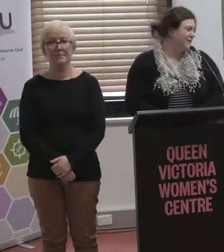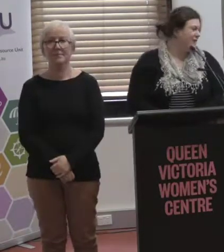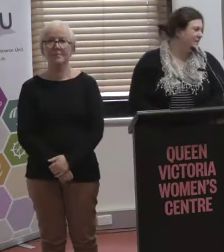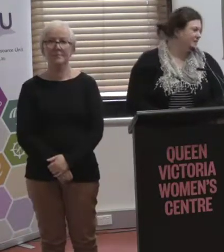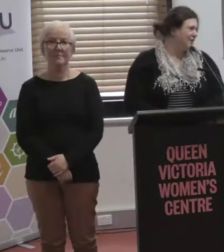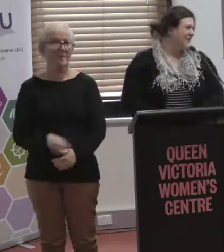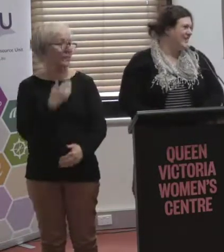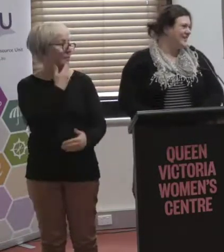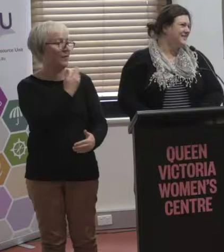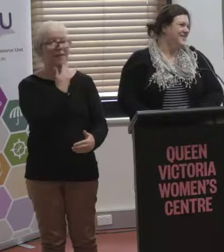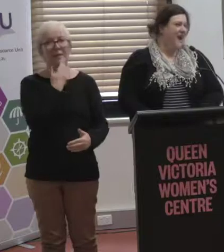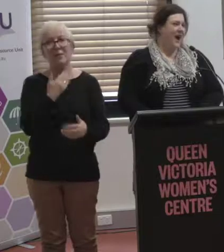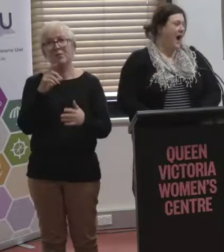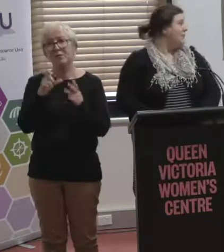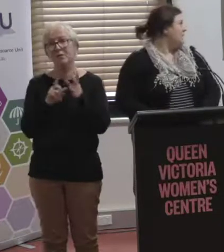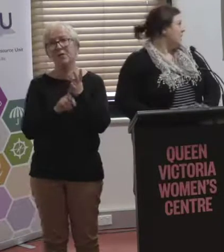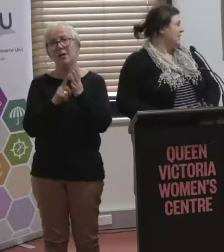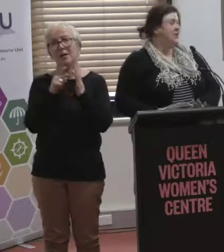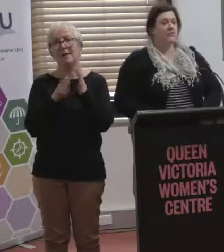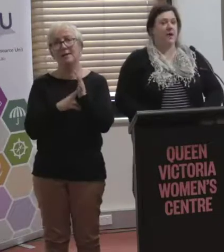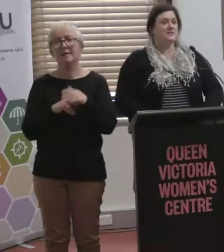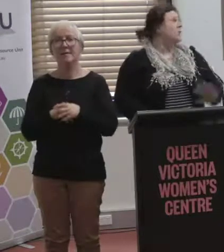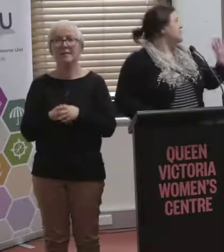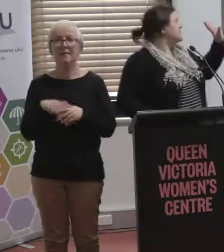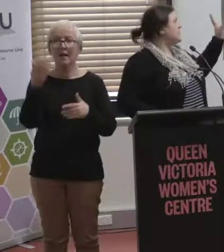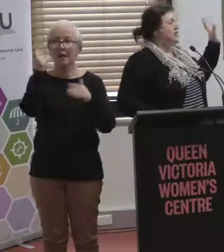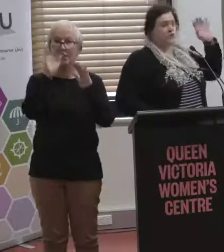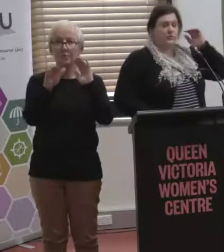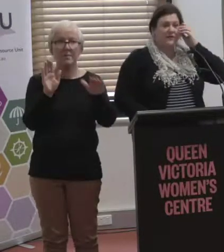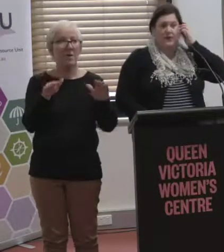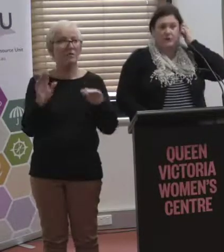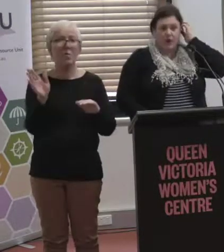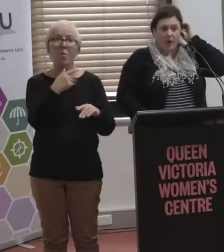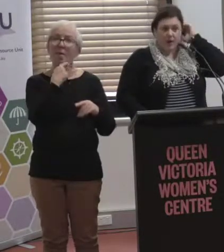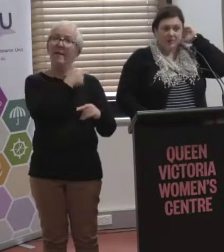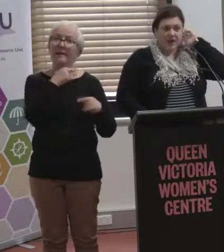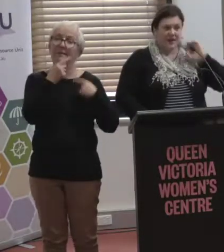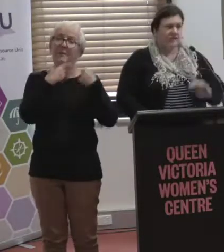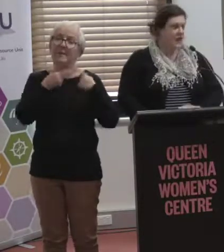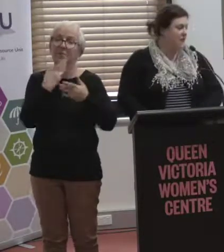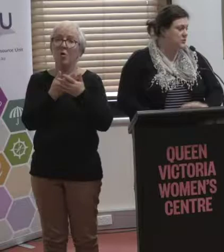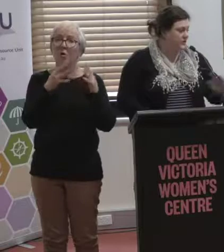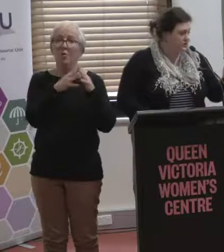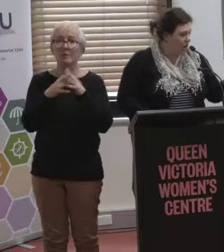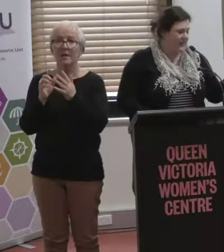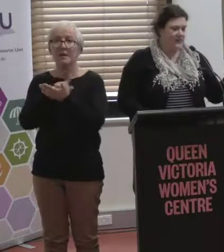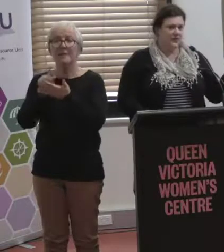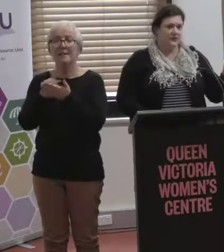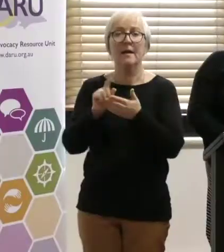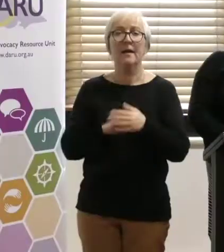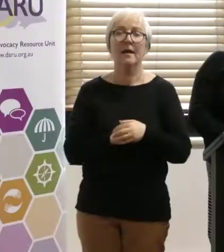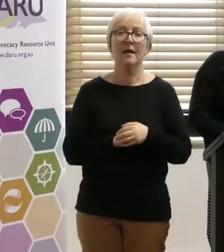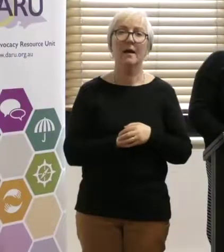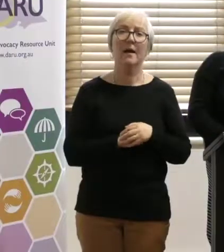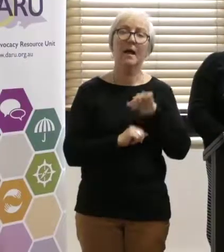Thank you very much, Colleen. Again, a reminder that all this information will be available on our website later, as well as Colleen has